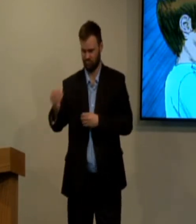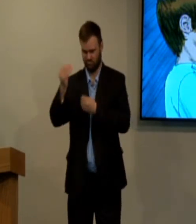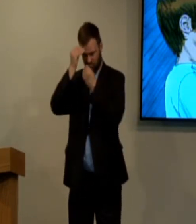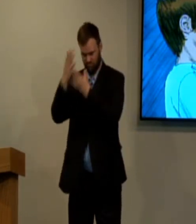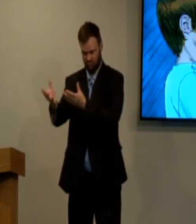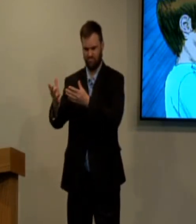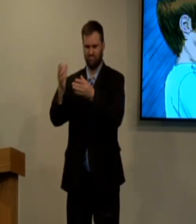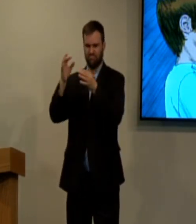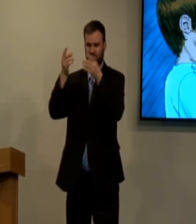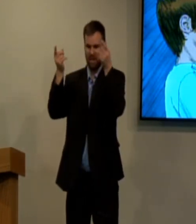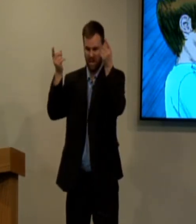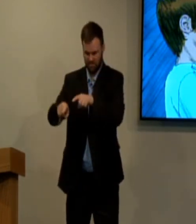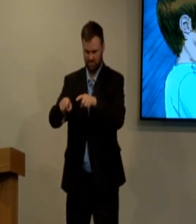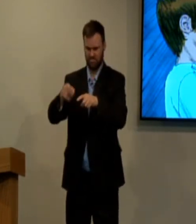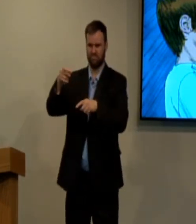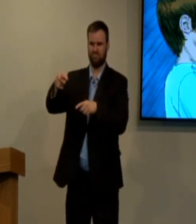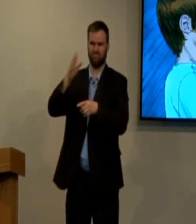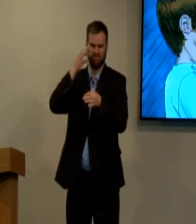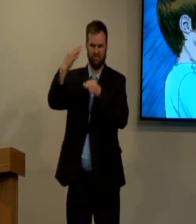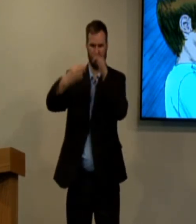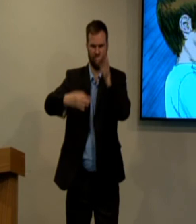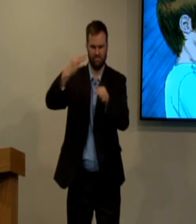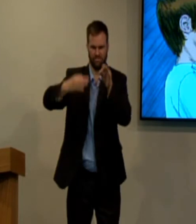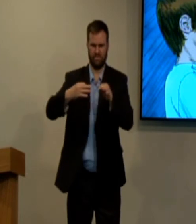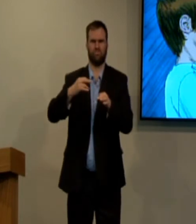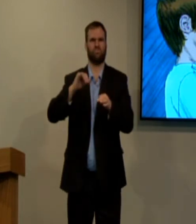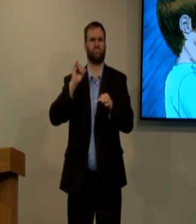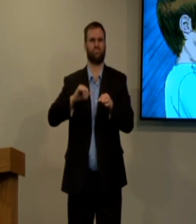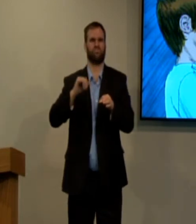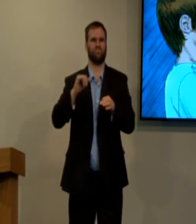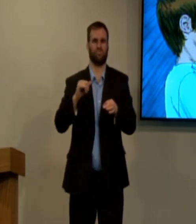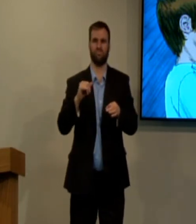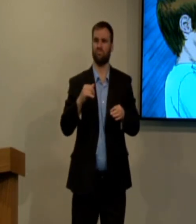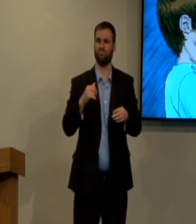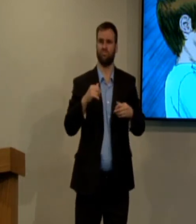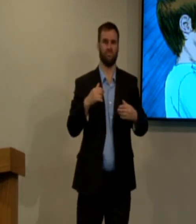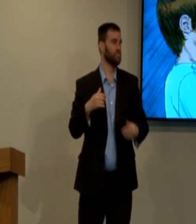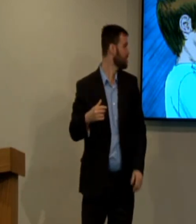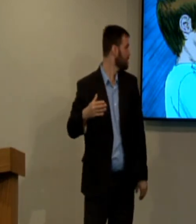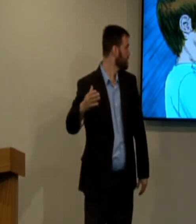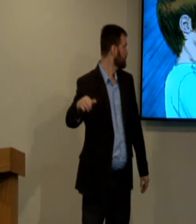God was speaking directly to him and he was telling him about this judgment.